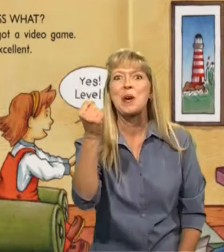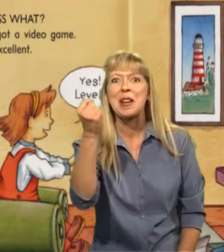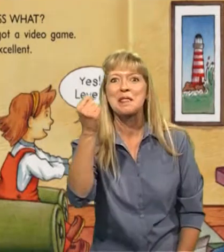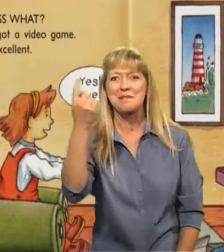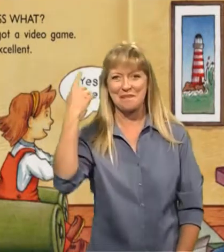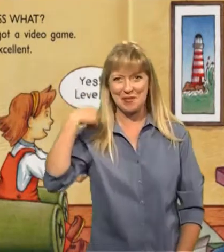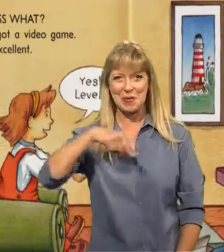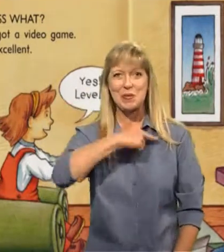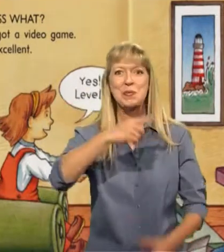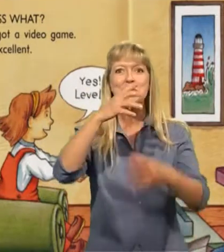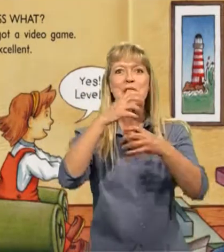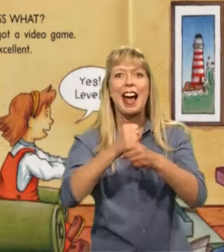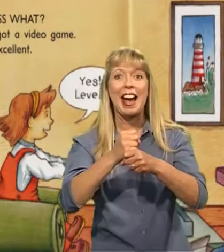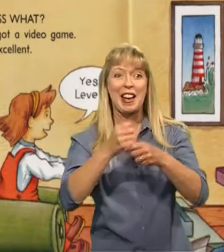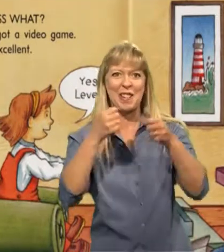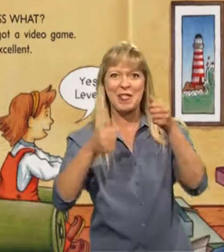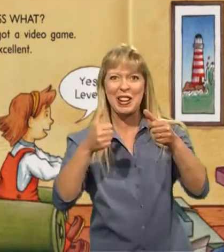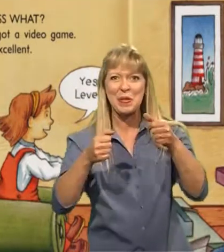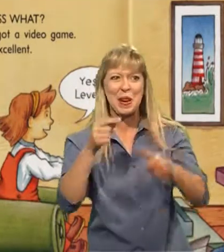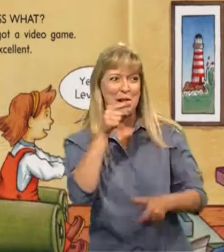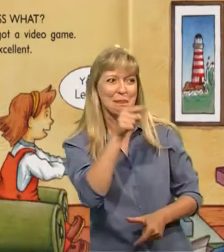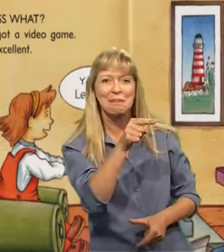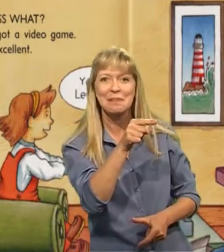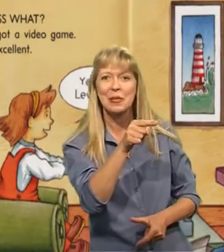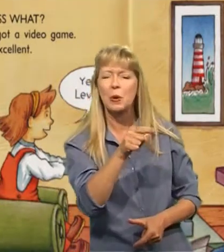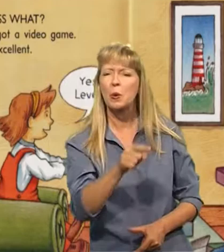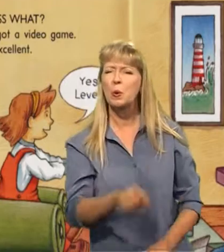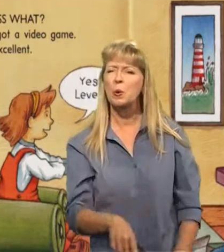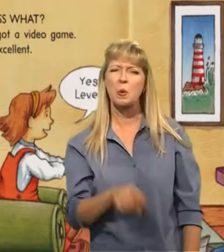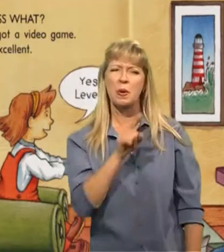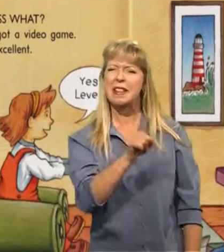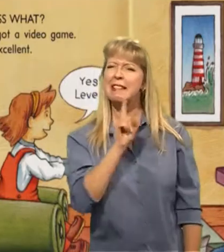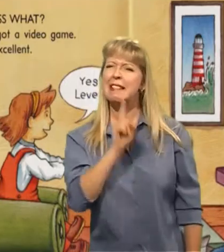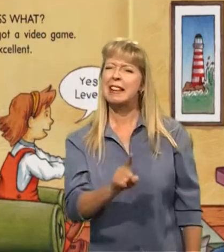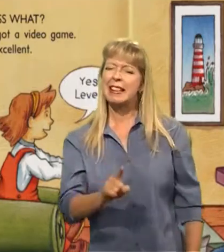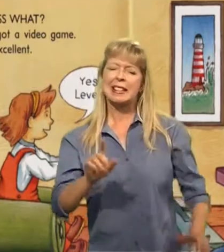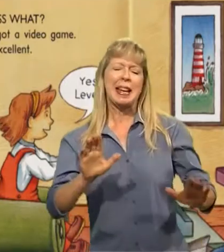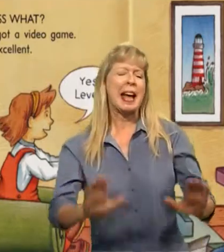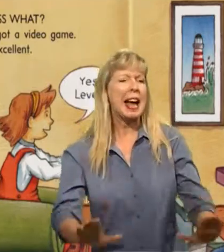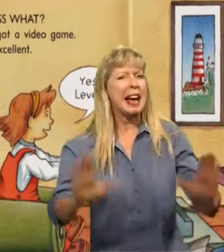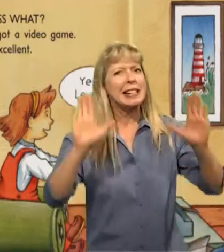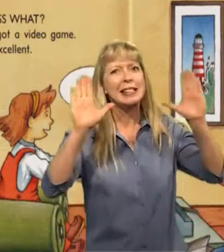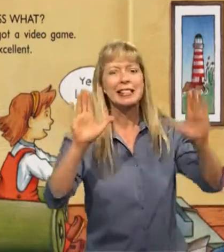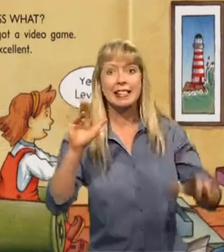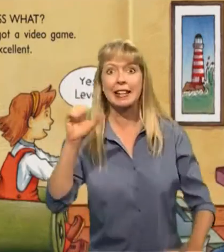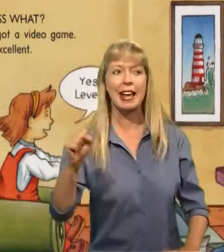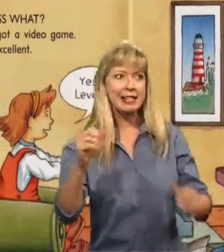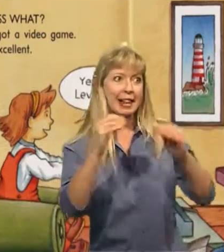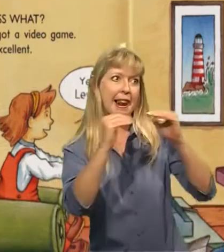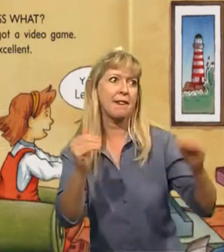Guess what? We got a video game. It's excellent. Yes, level one.